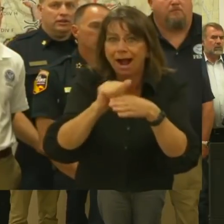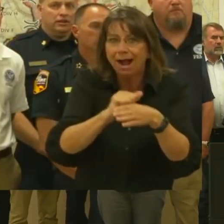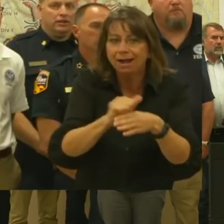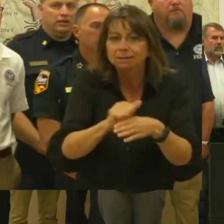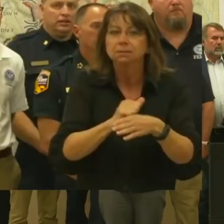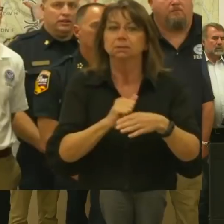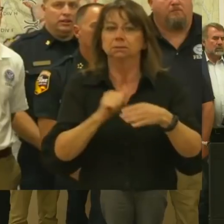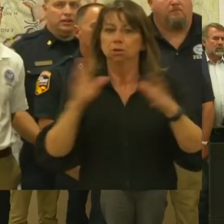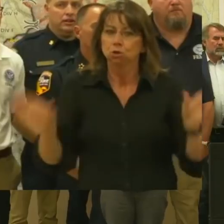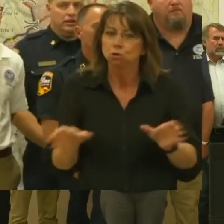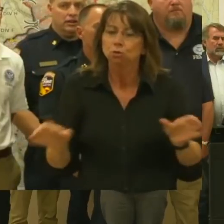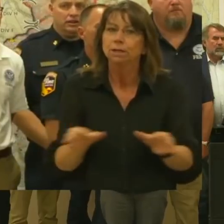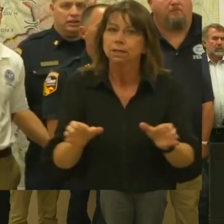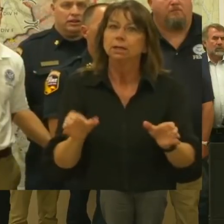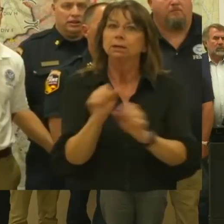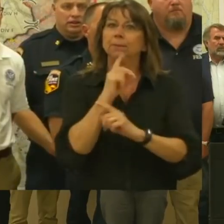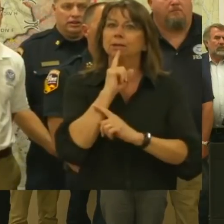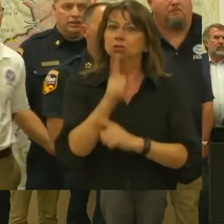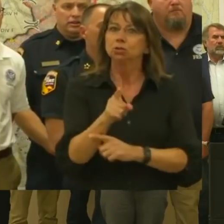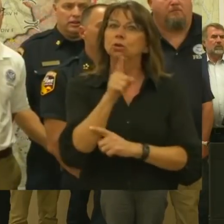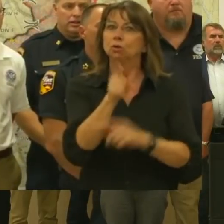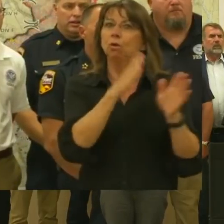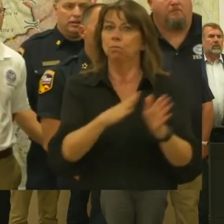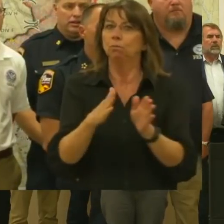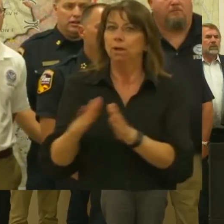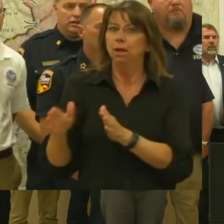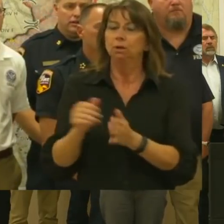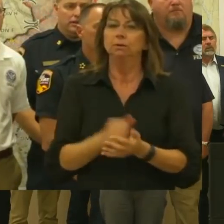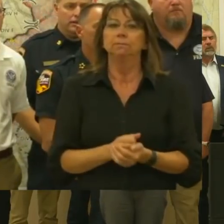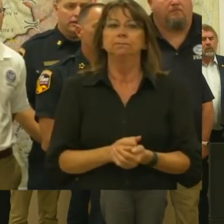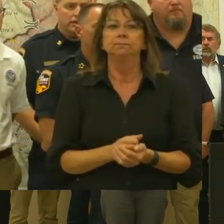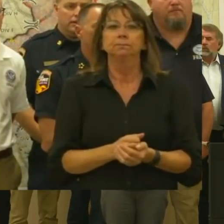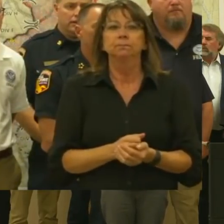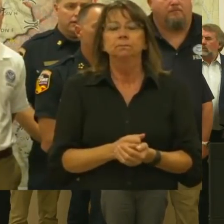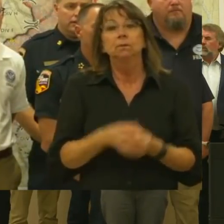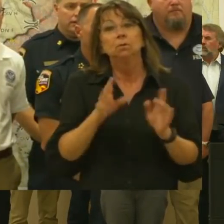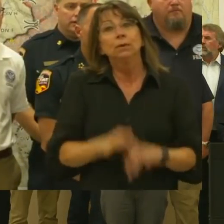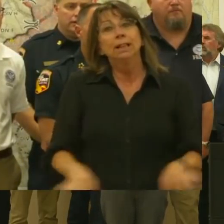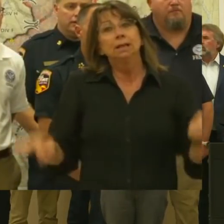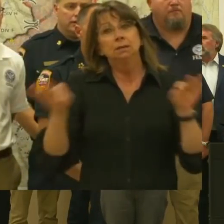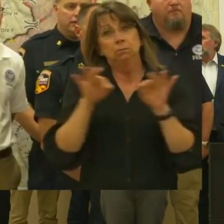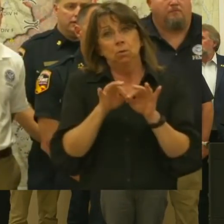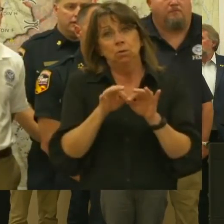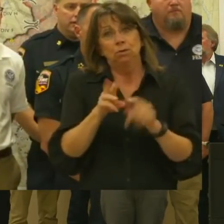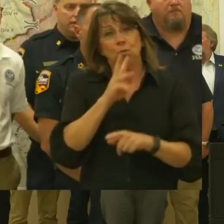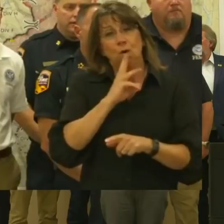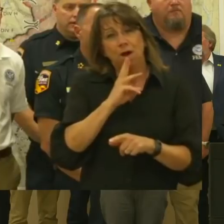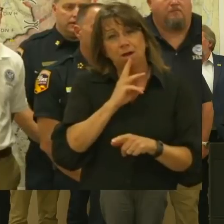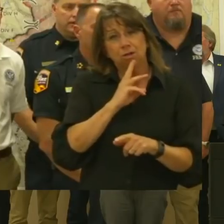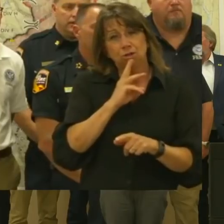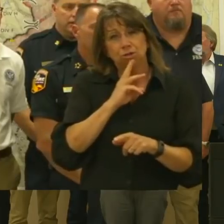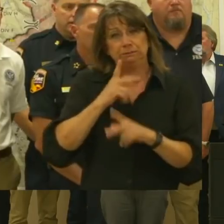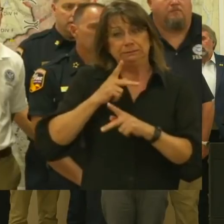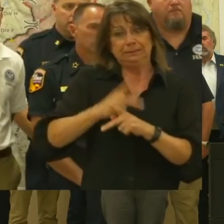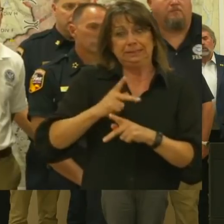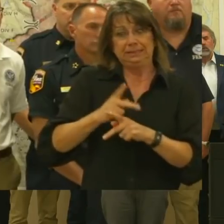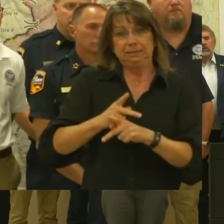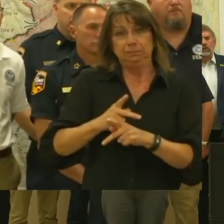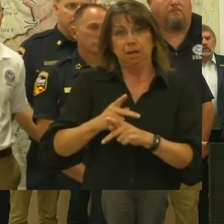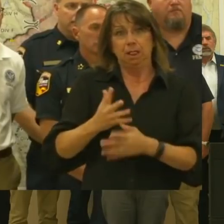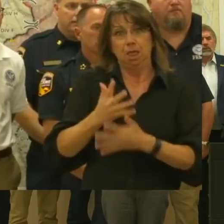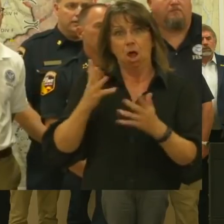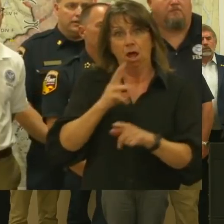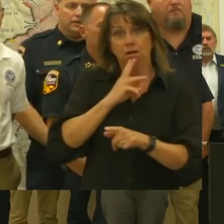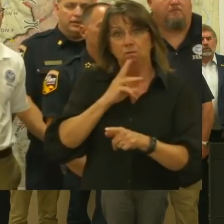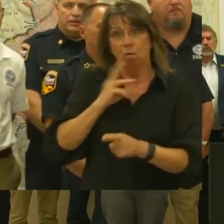to do in the time of a disaster. Keep extra water. You hear a lot about this, but it's important. Water, non-perishable food items, and a